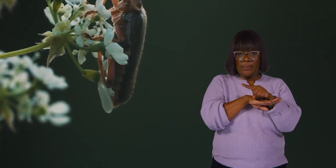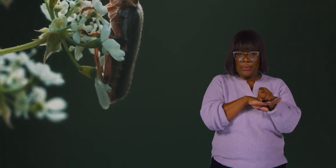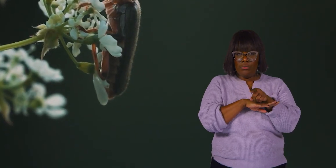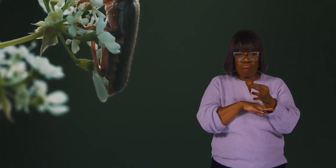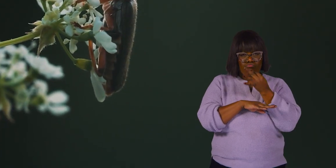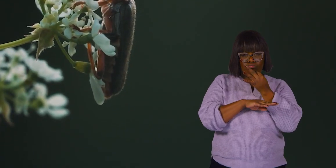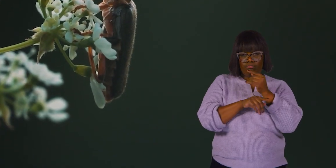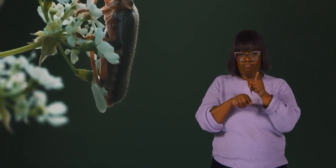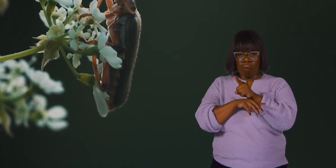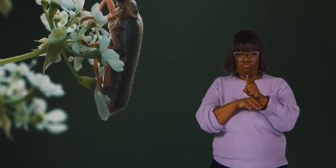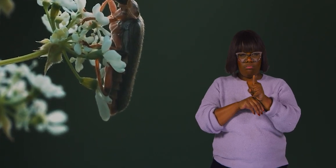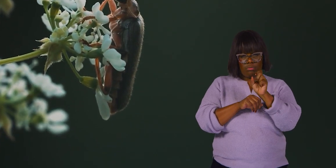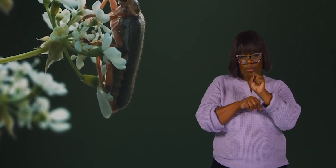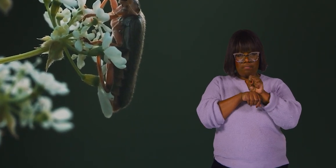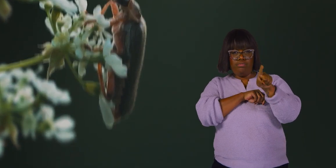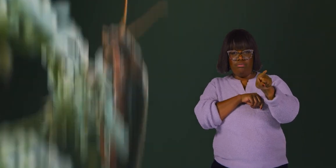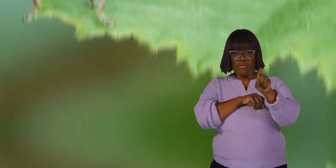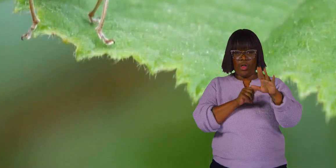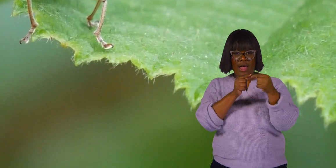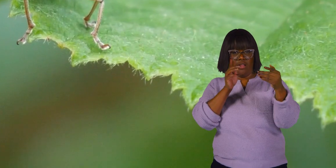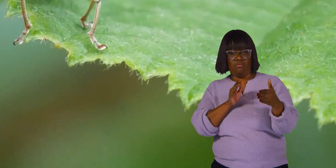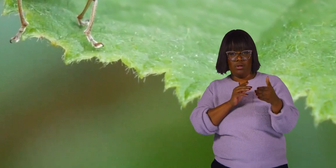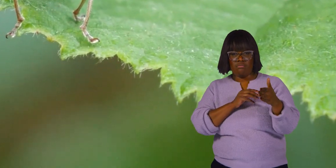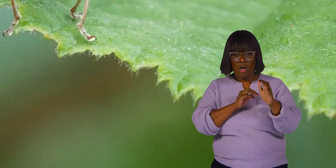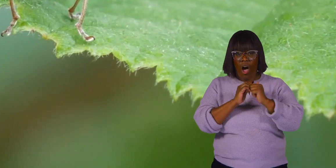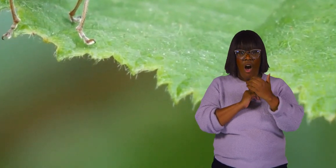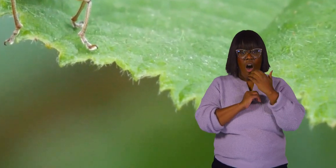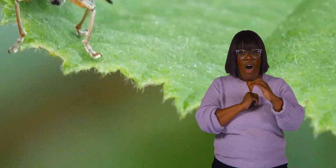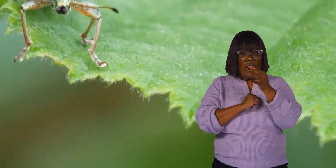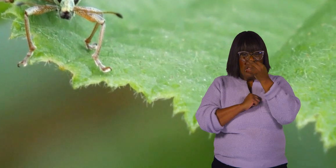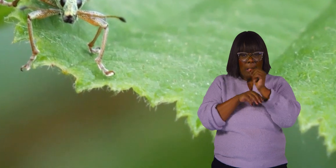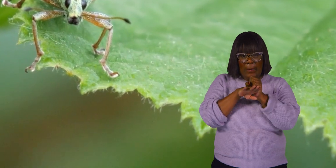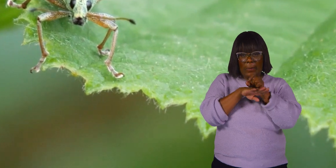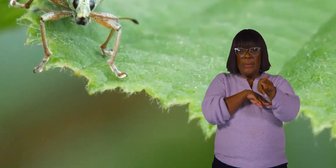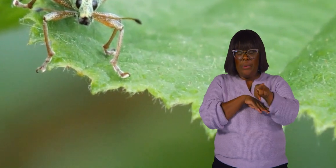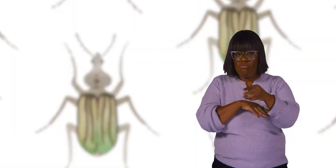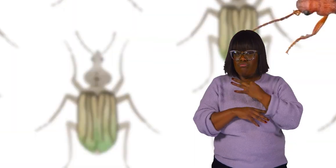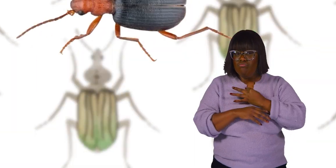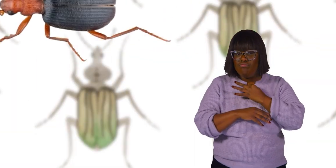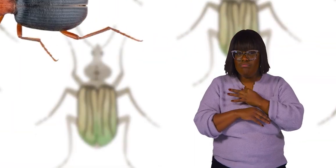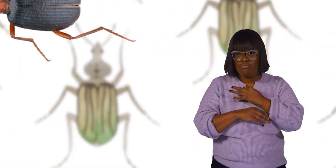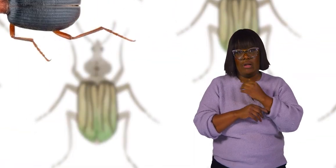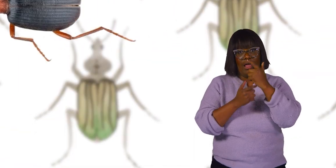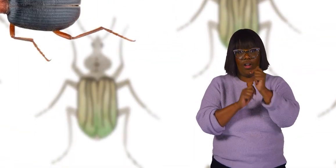great at aiming at their enemies. How hot is this stinky liquid, you ask? Here is an interesting fact.